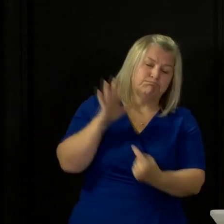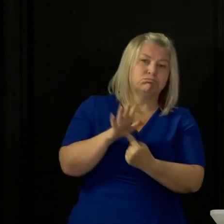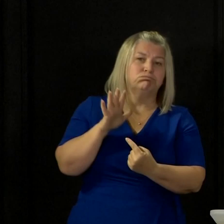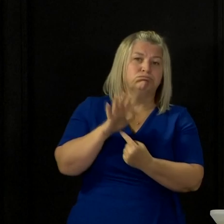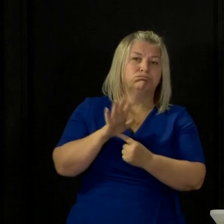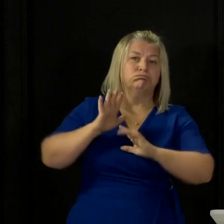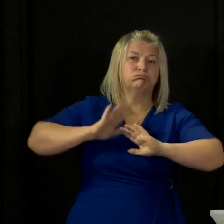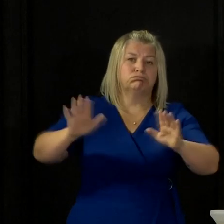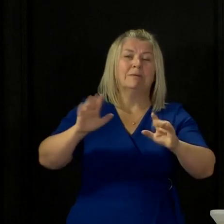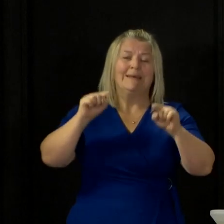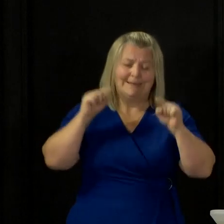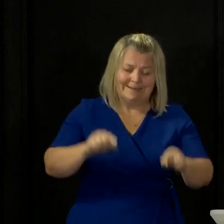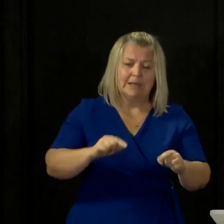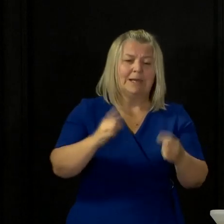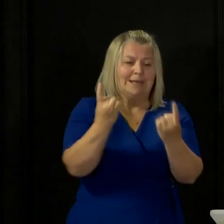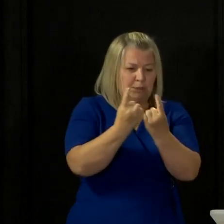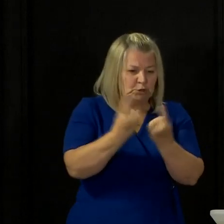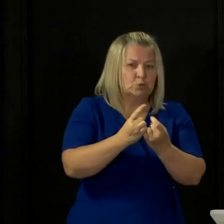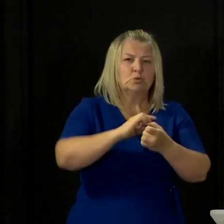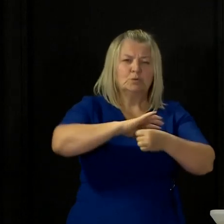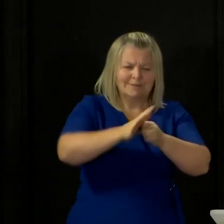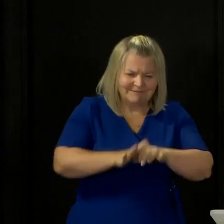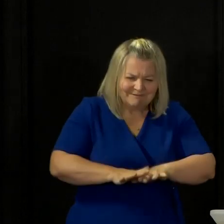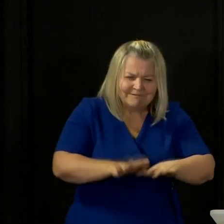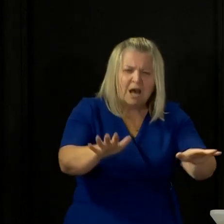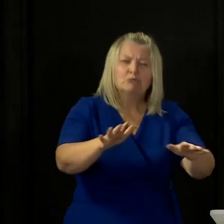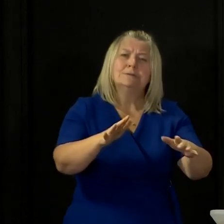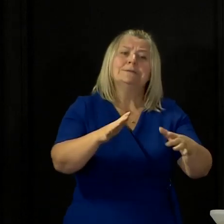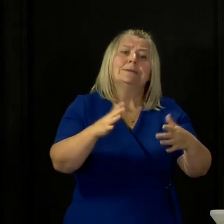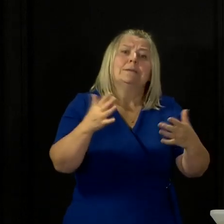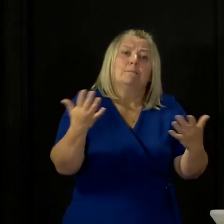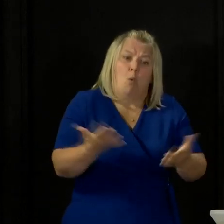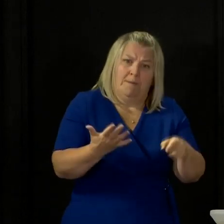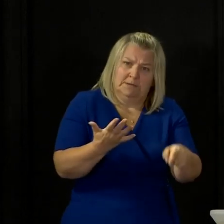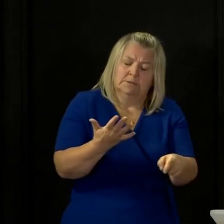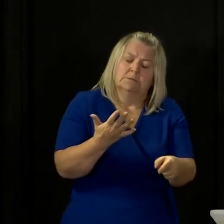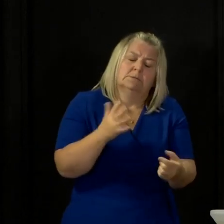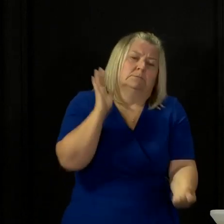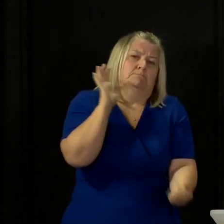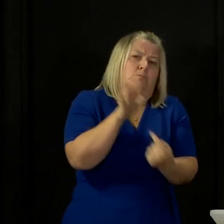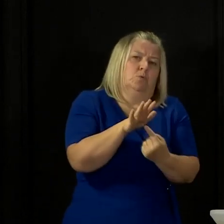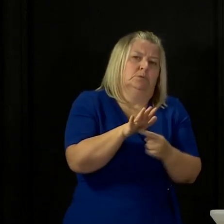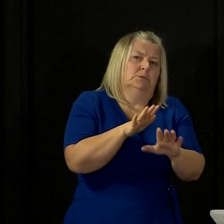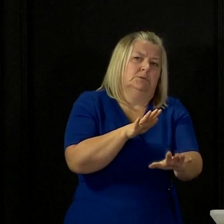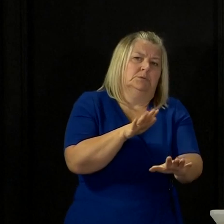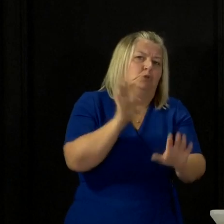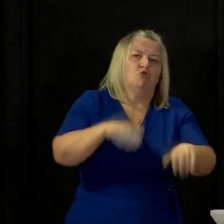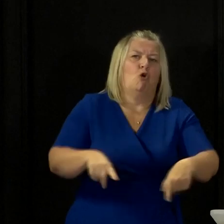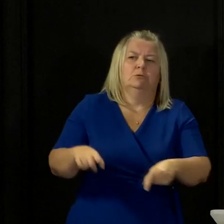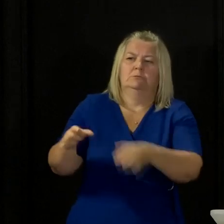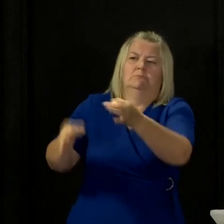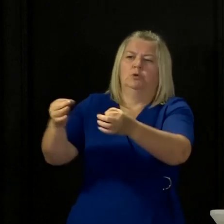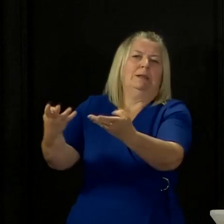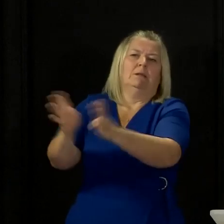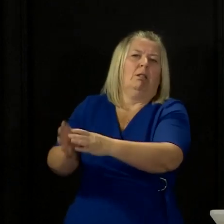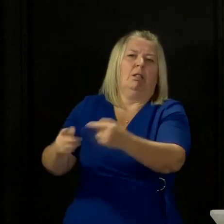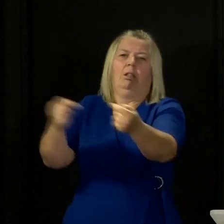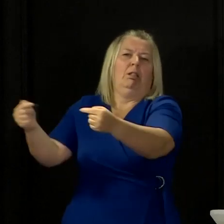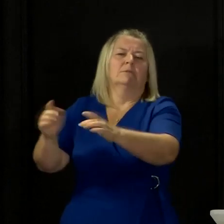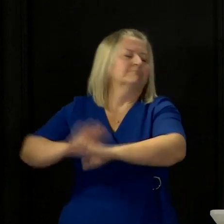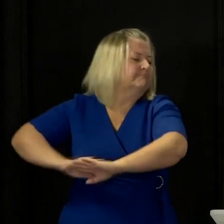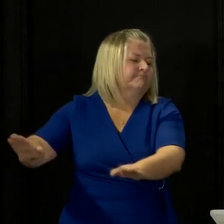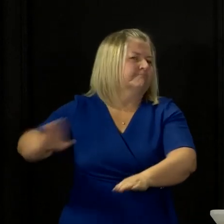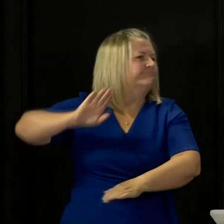these issues are too important. Scrutiny is really vital, and I've said that from day one. I don't criticise anybody for